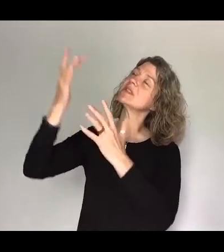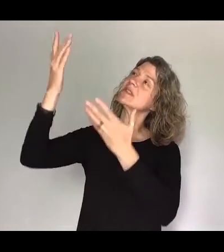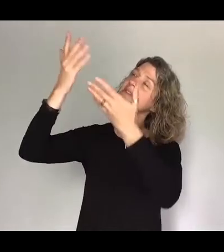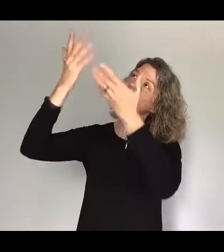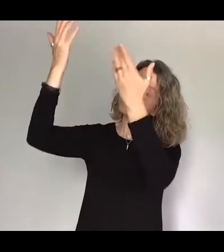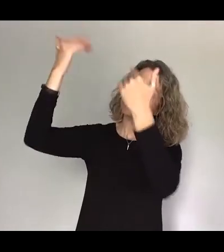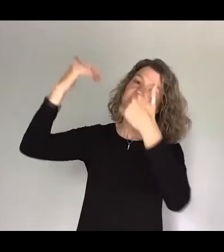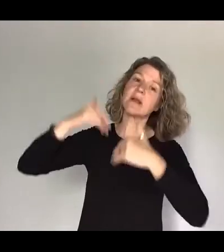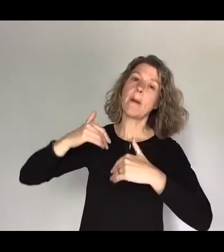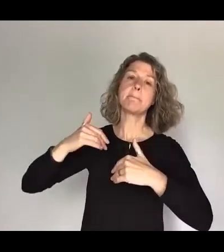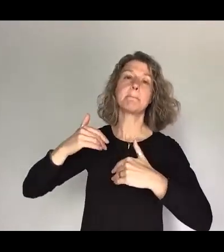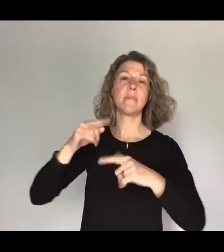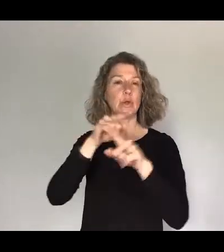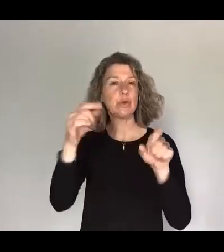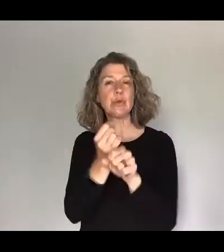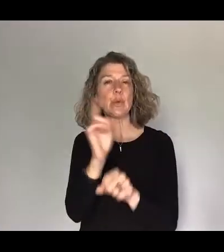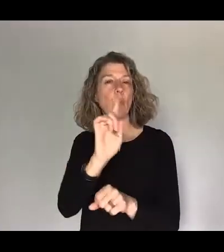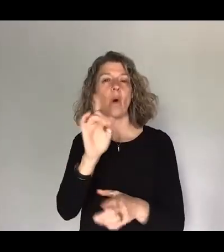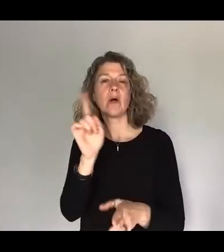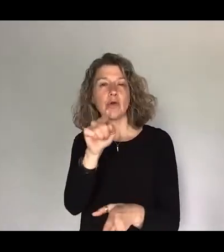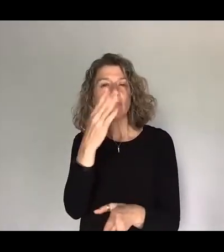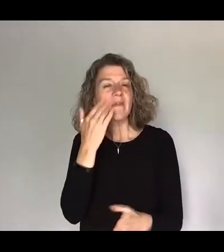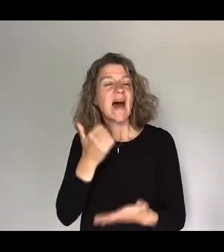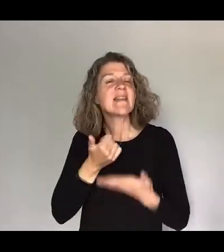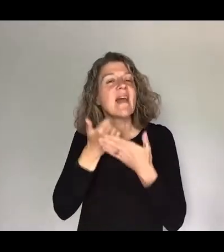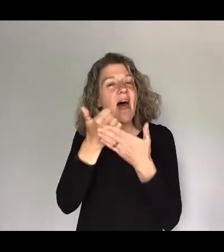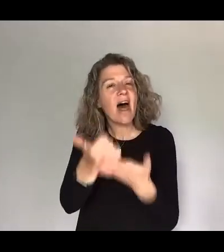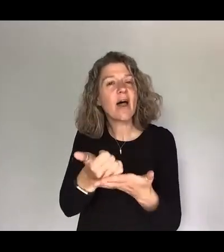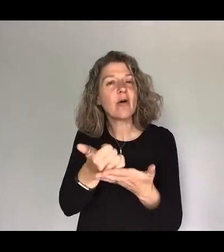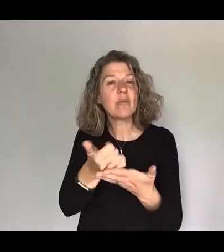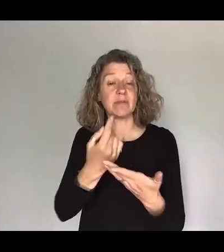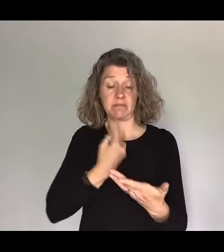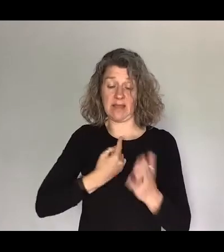to close my eyes I just going to pray that prayer come Holy Spirit